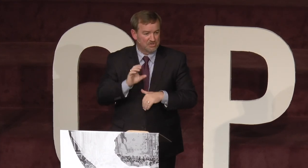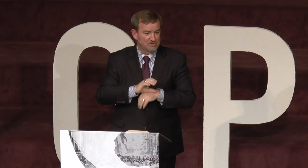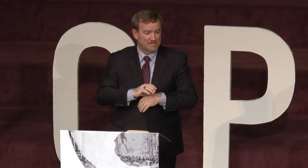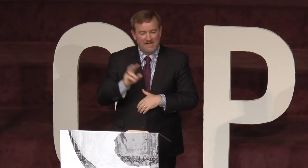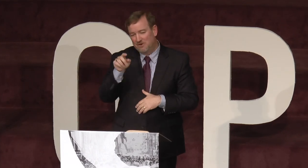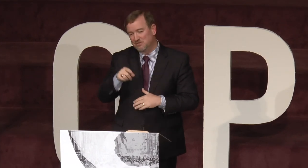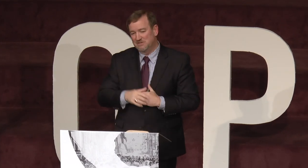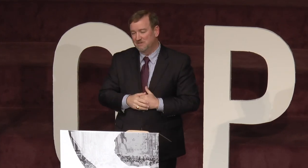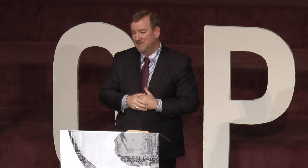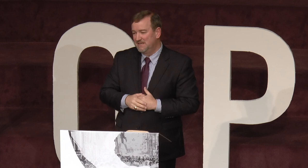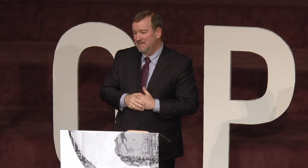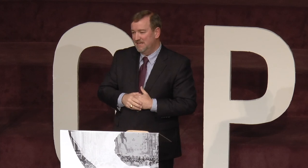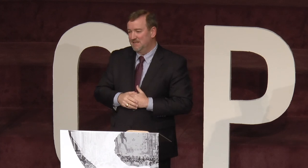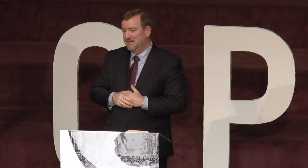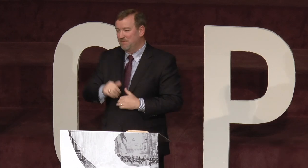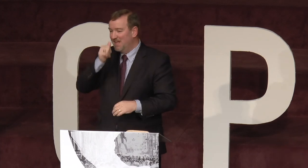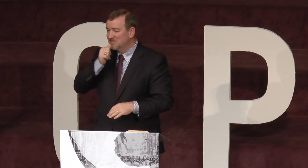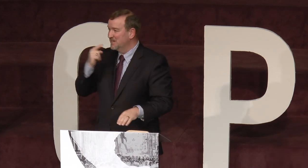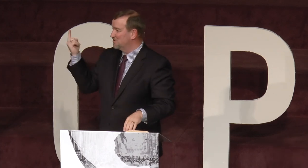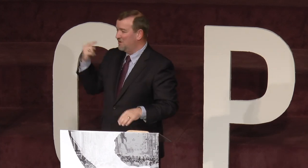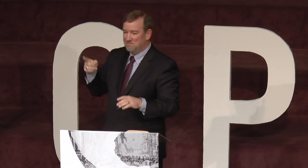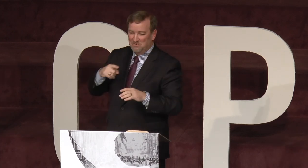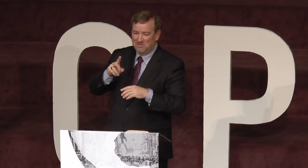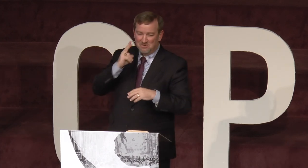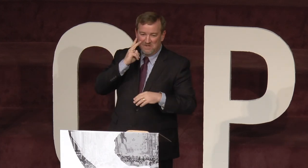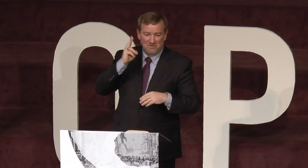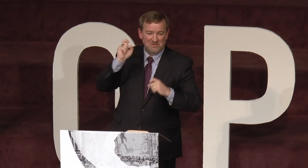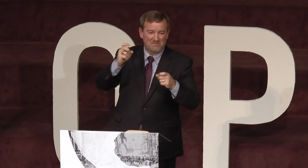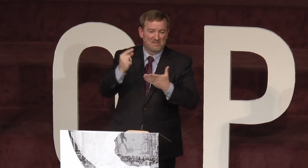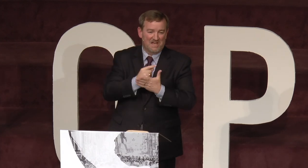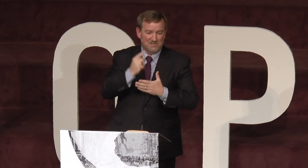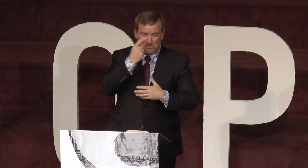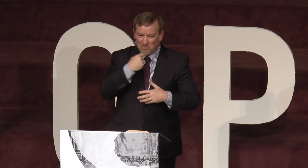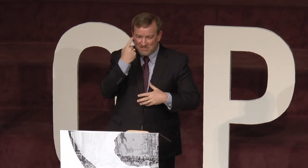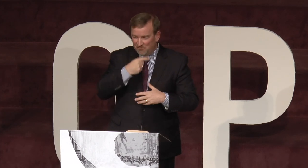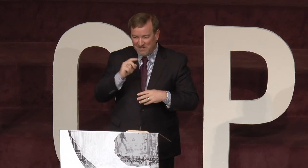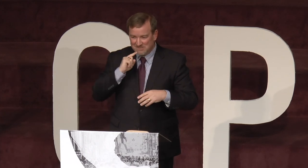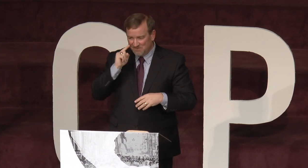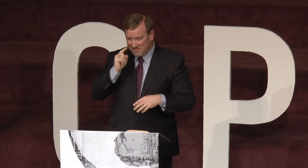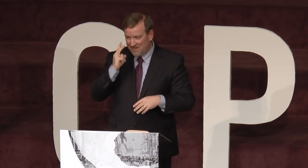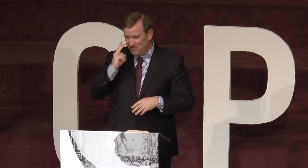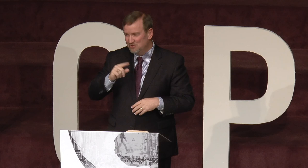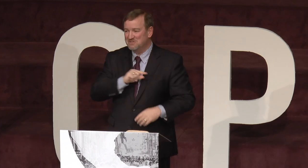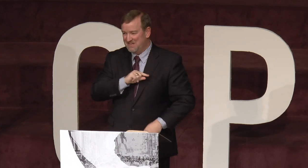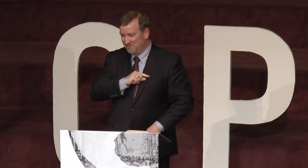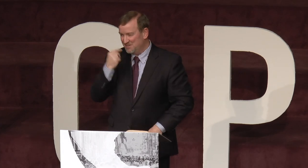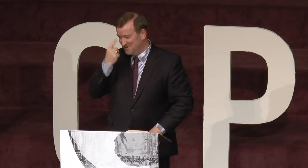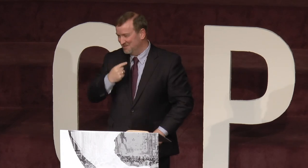church. And I noticed her. And Alan Snare taught me, when you're giving the gospel, you watch the faces of the deaf, and you'll see conviction on